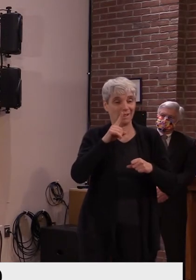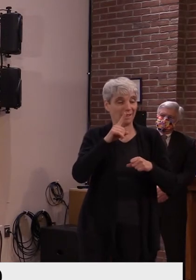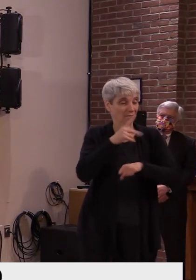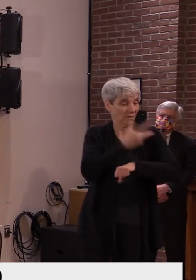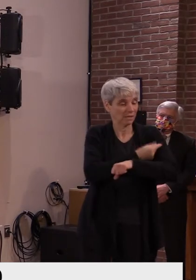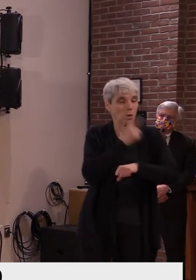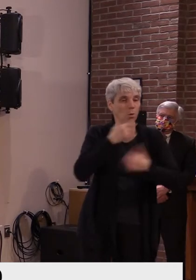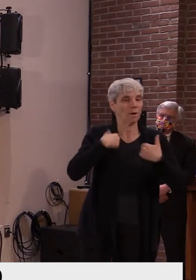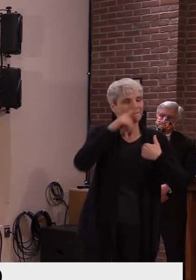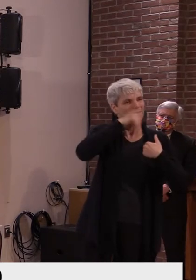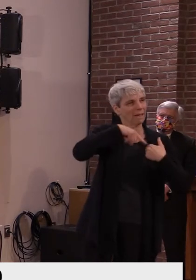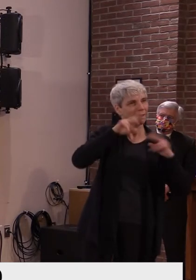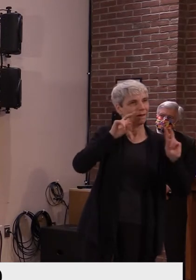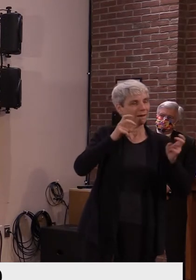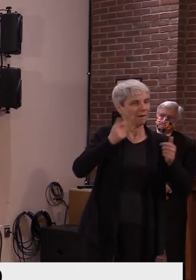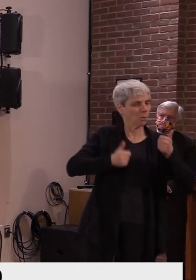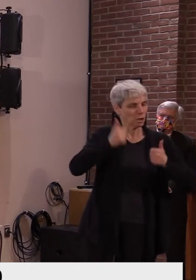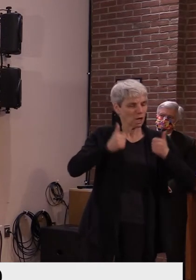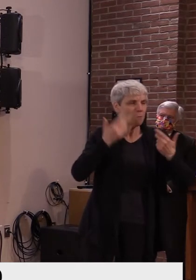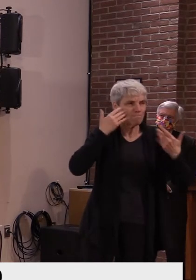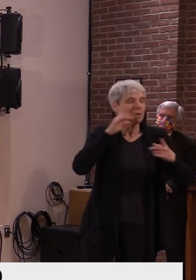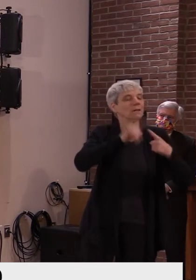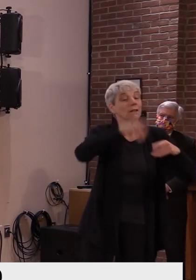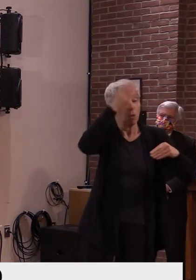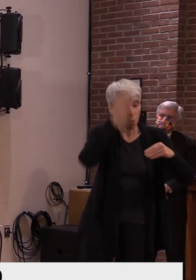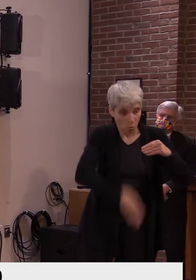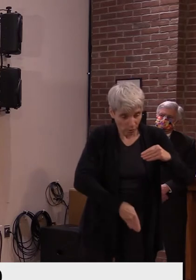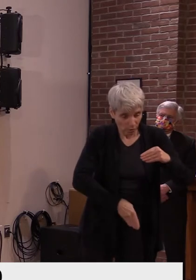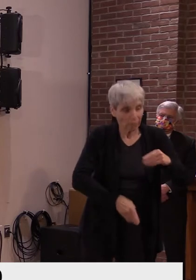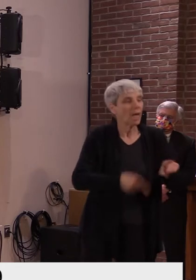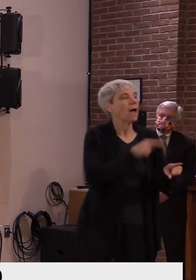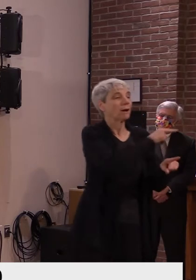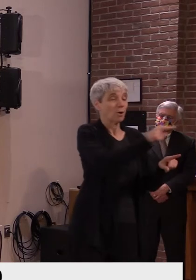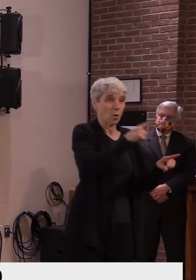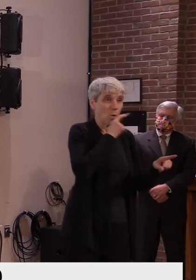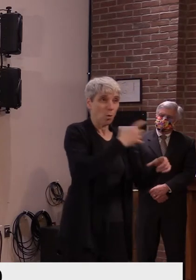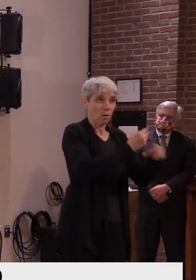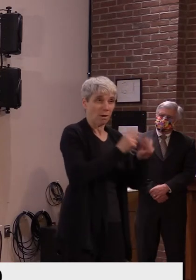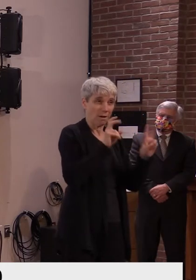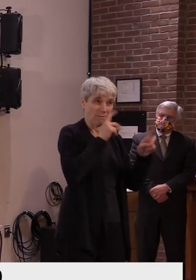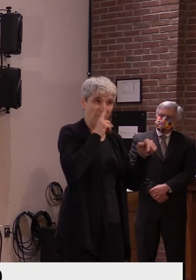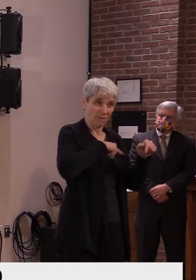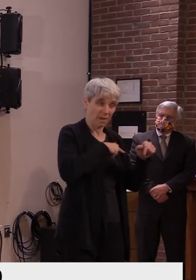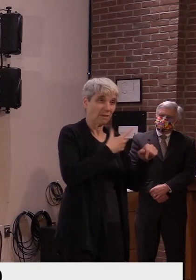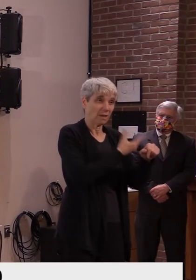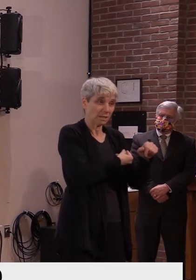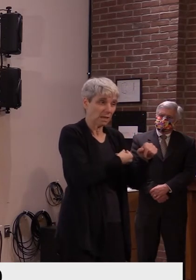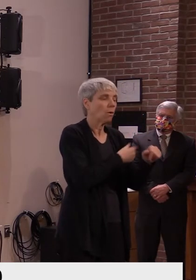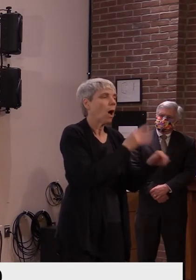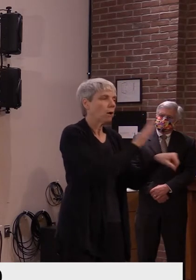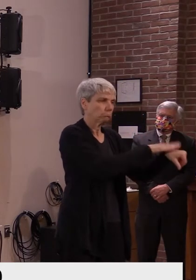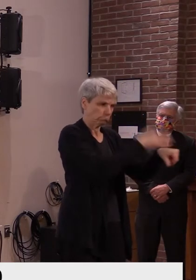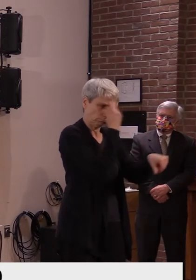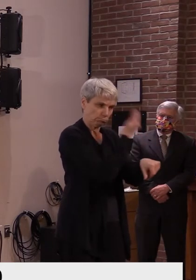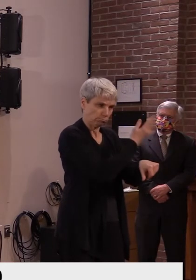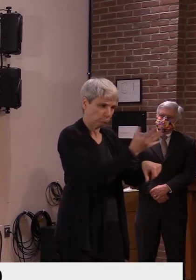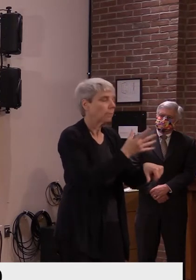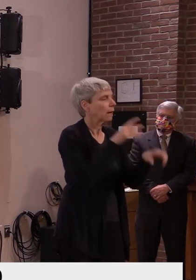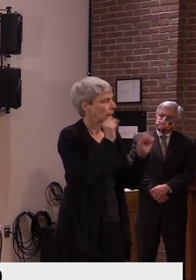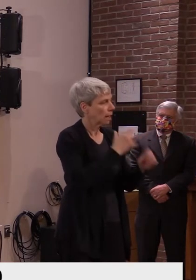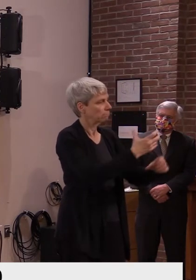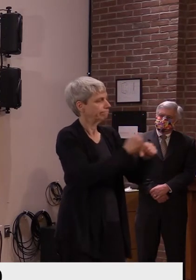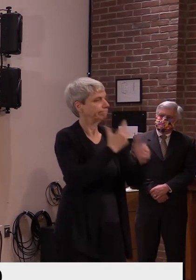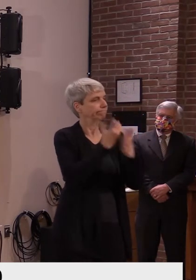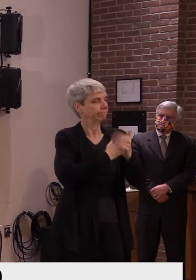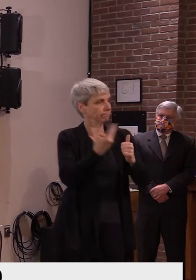will, um, be notified and will be, uh, eligible to be given the current vaccine. It's also worth noting that if another